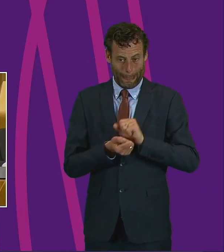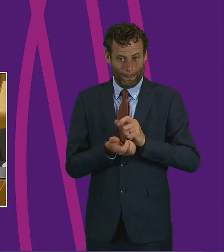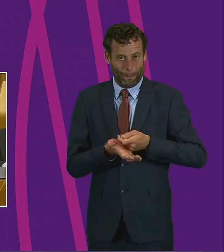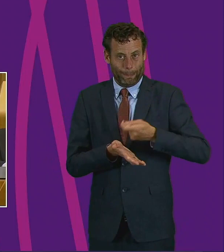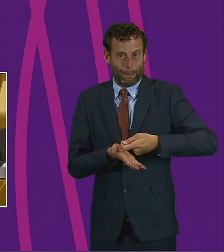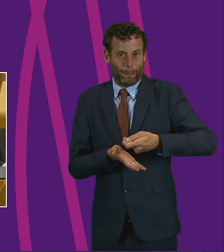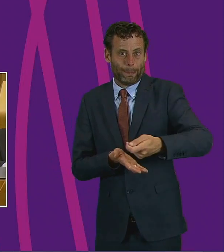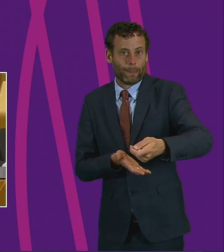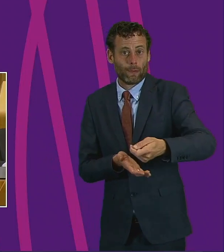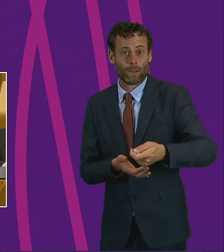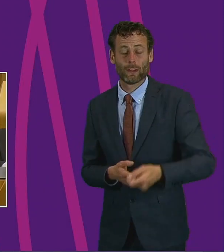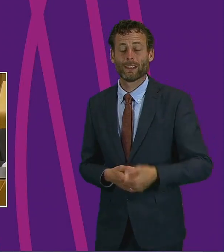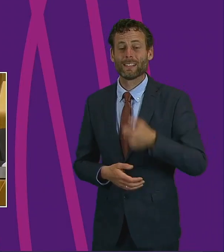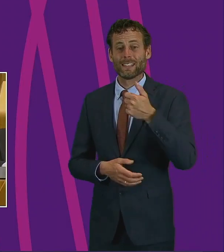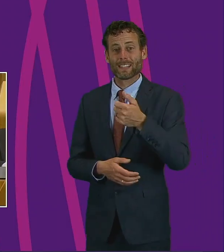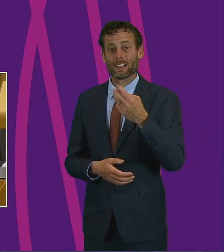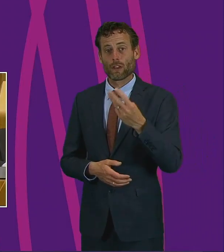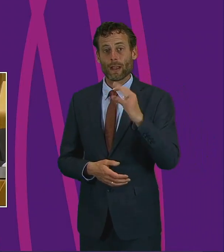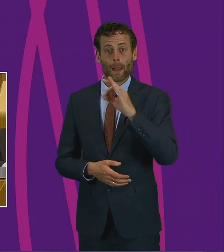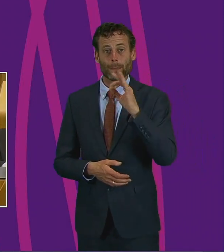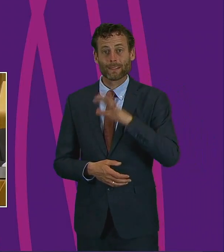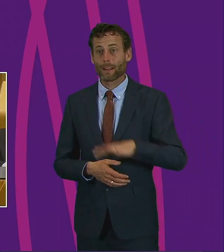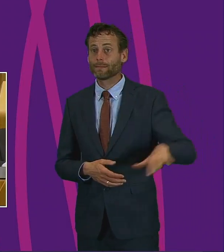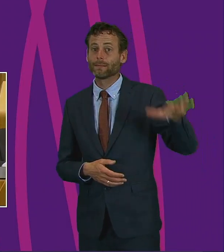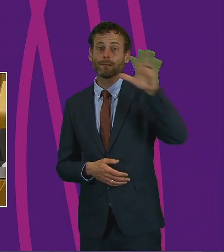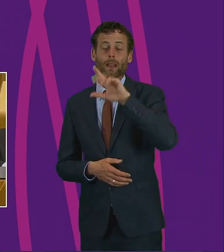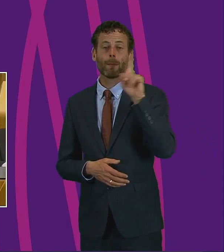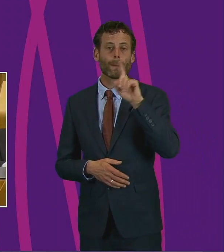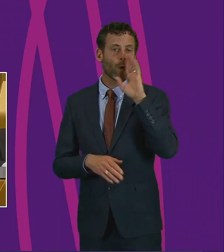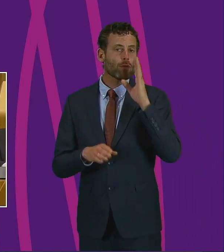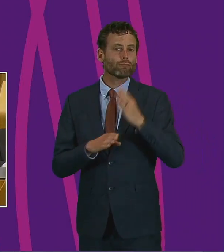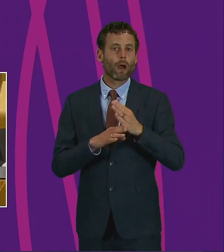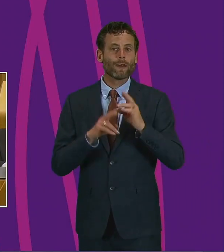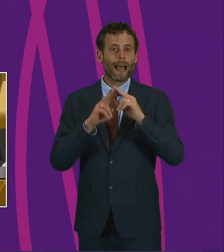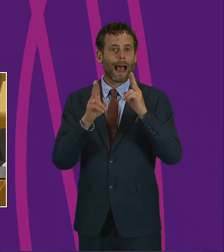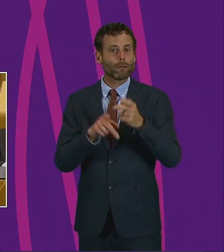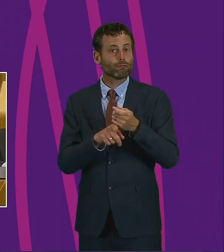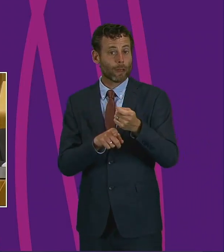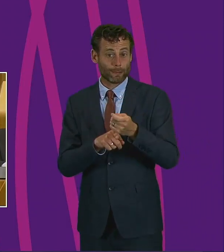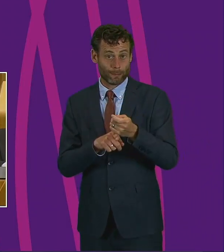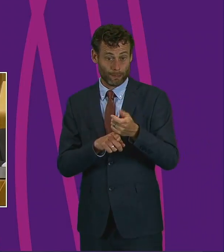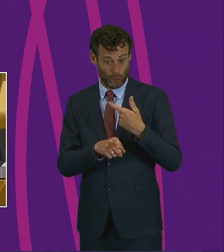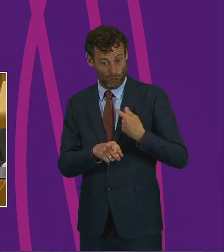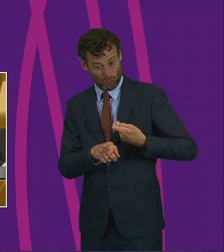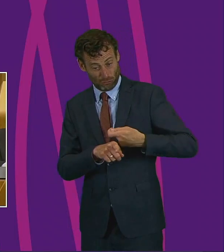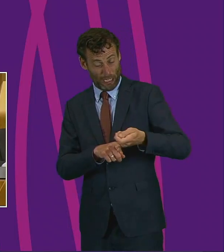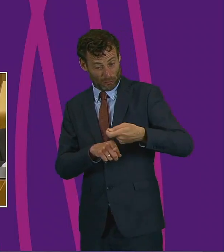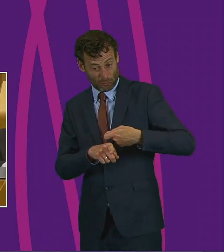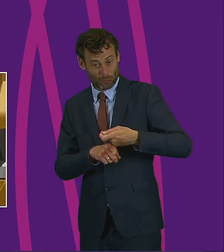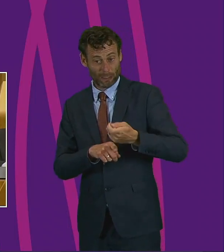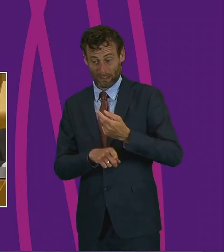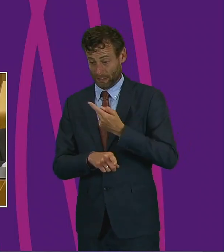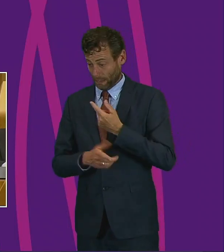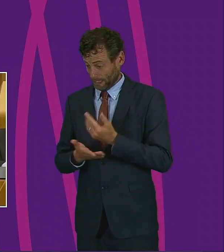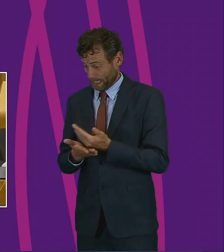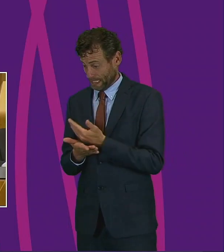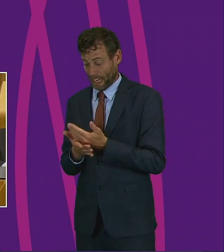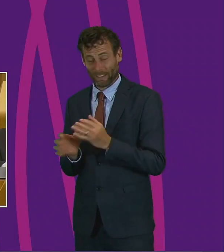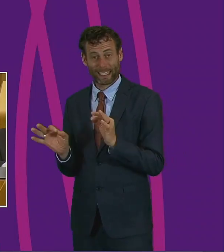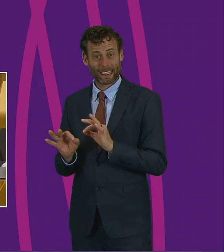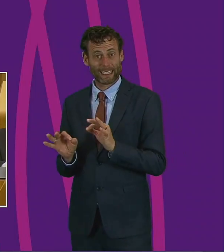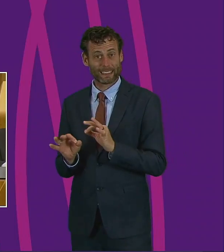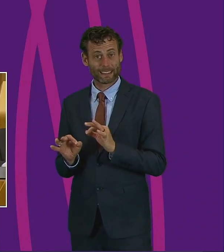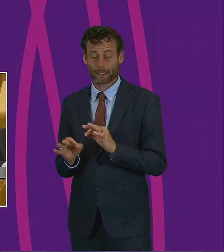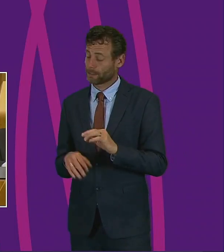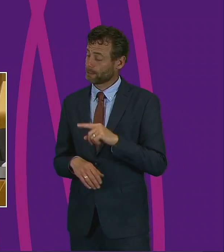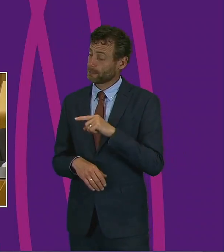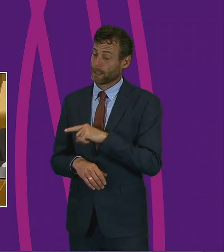And across the UK, 63% of private renters do not have any savings. The Joseph Rowntree Foundation goes on to make clear